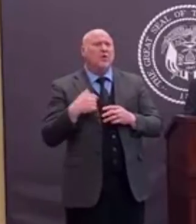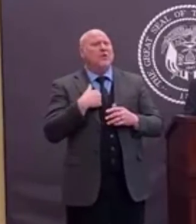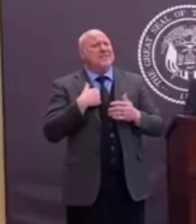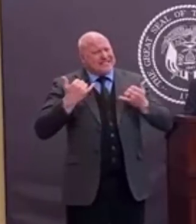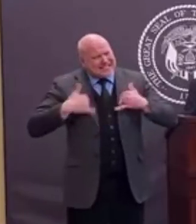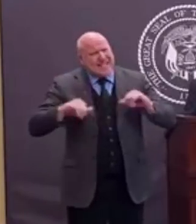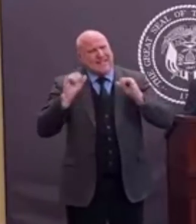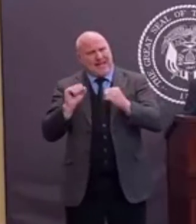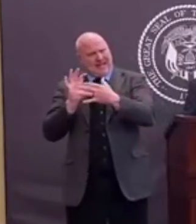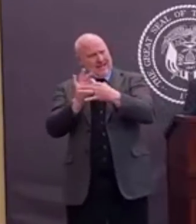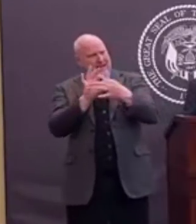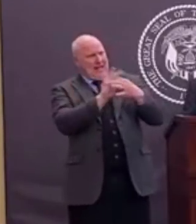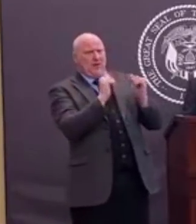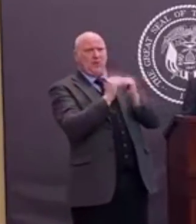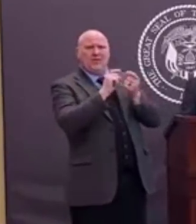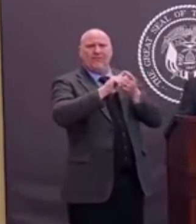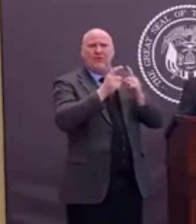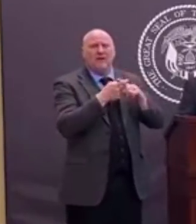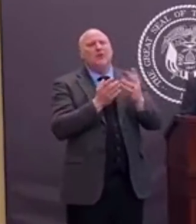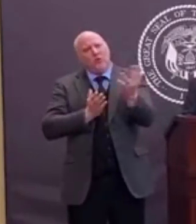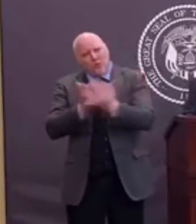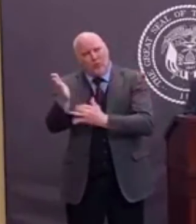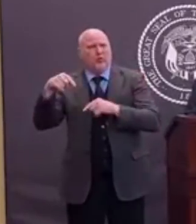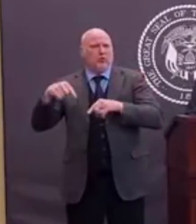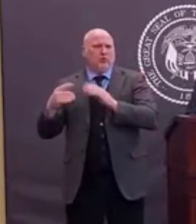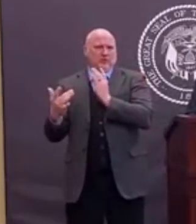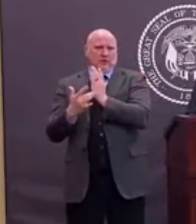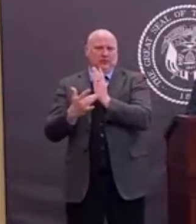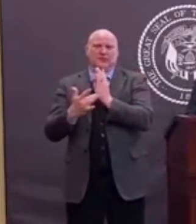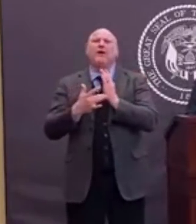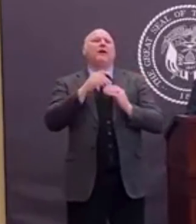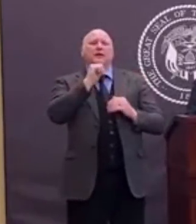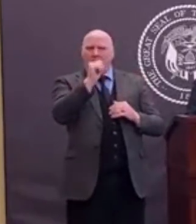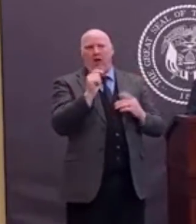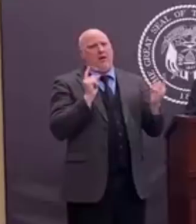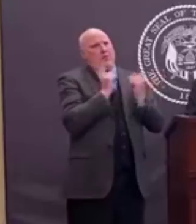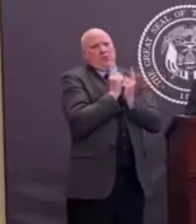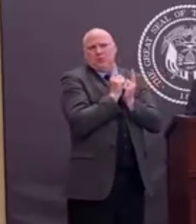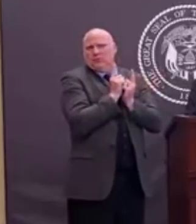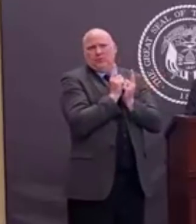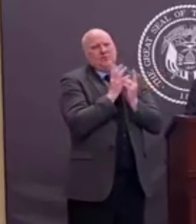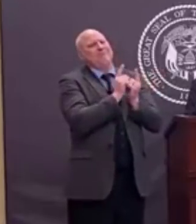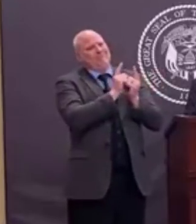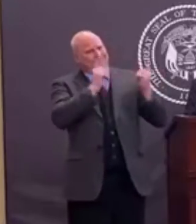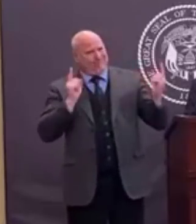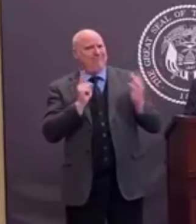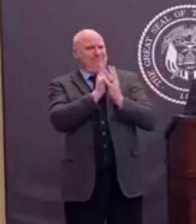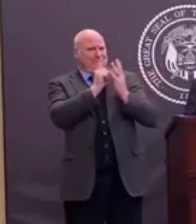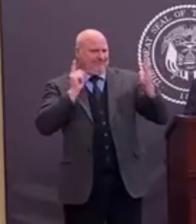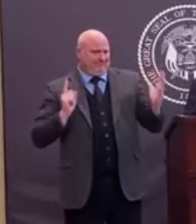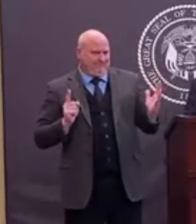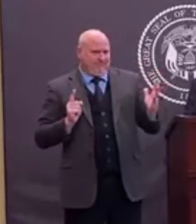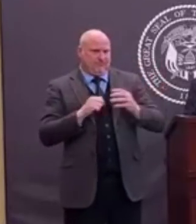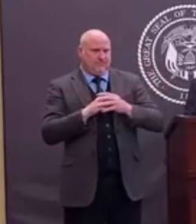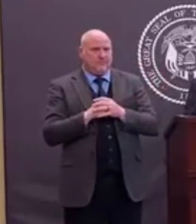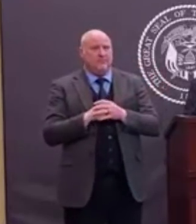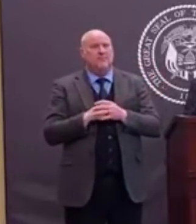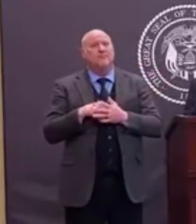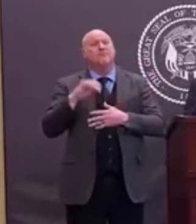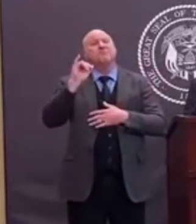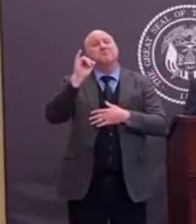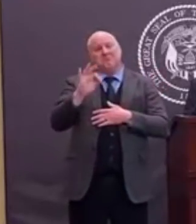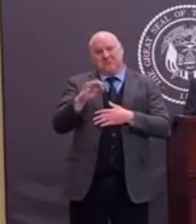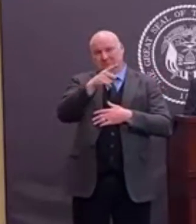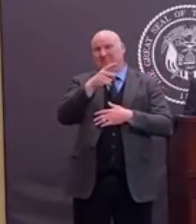We just need to do it in a more remote way. Self-quarantine. If you've been away or if you've been exposed to somebody who has COVID